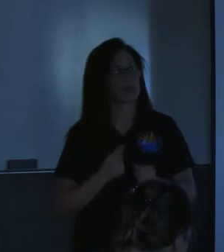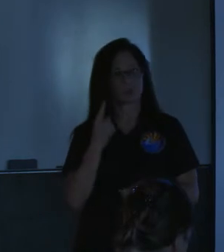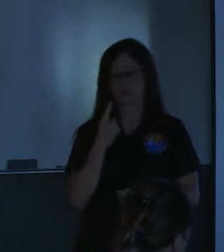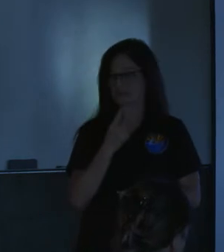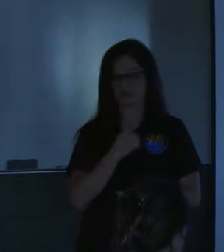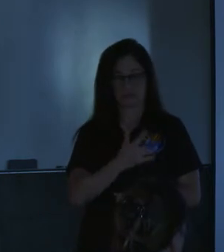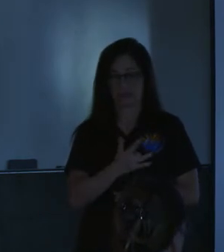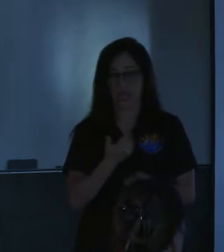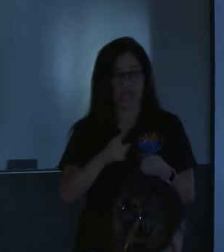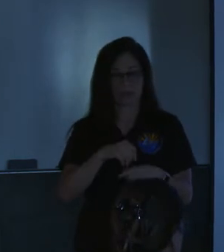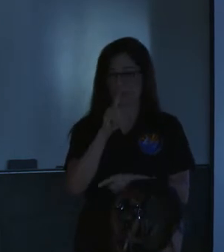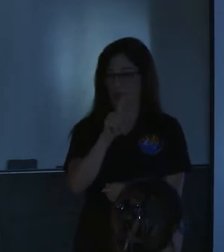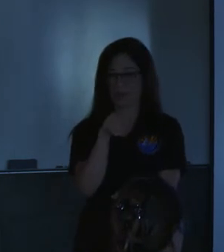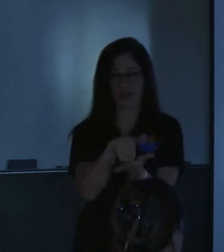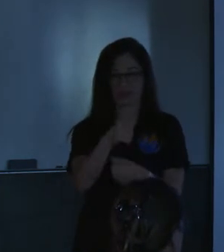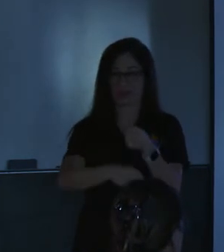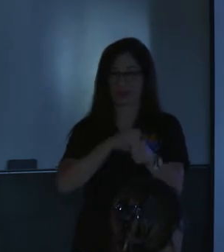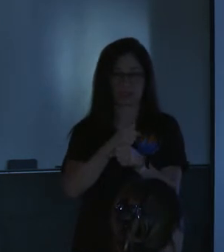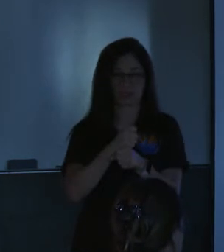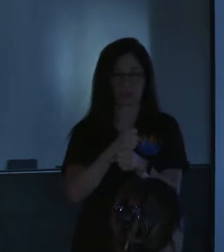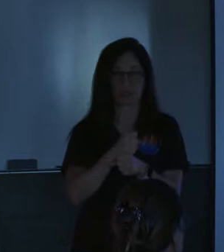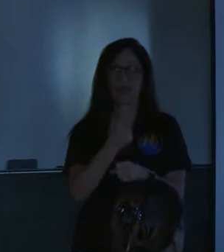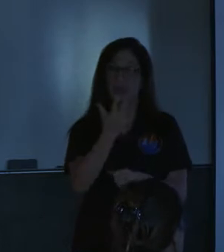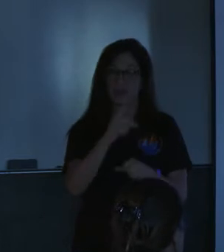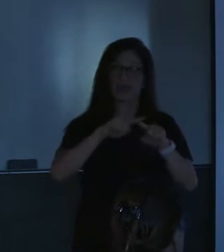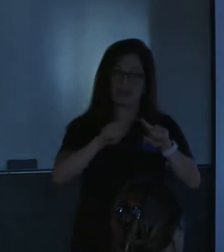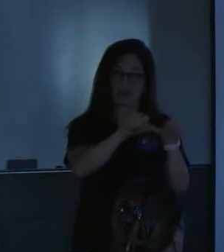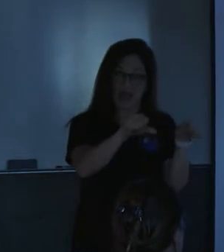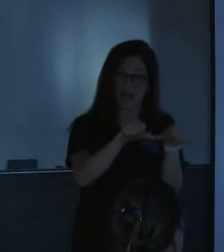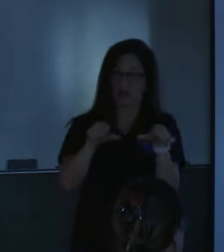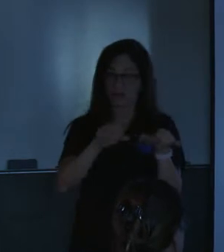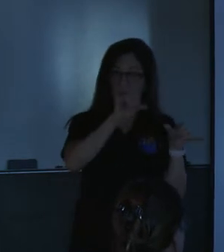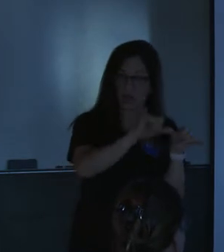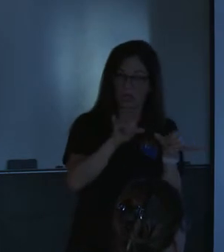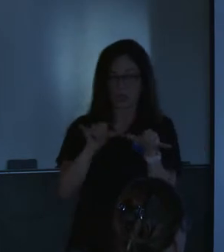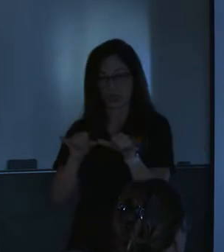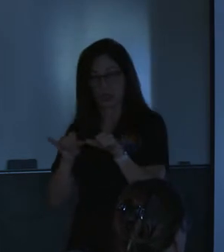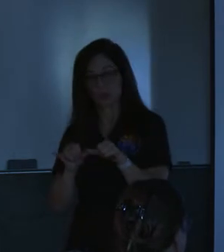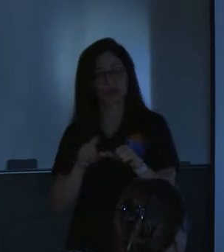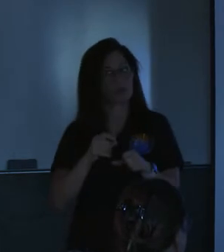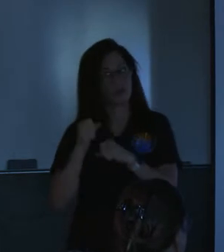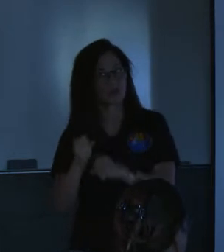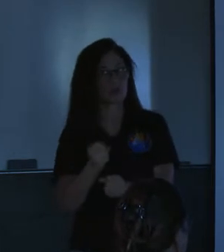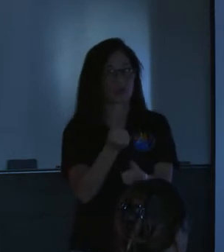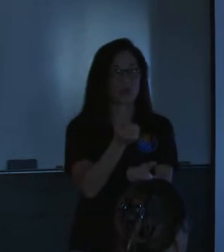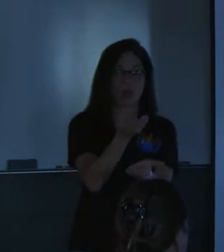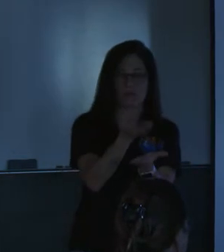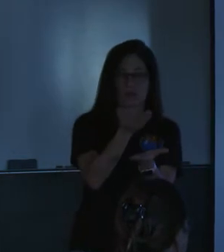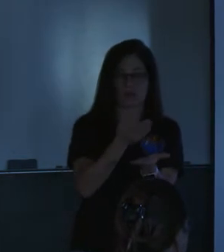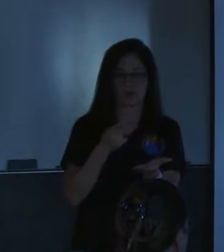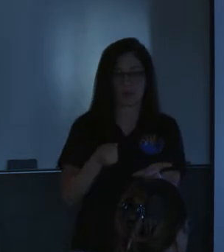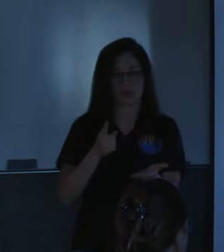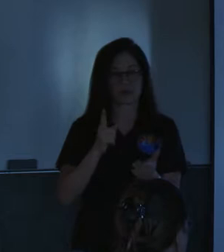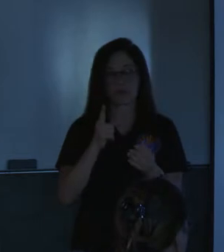years and that's at three sides so that's pretty solid evidence of this highly unusual event um